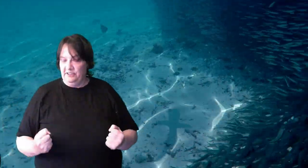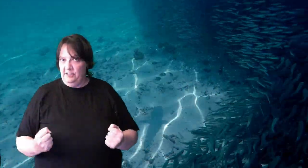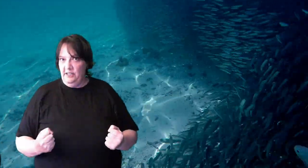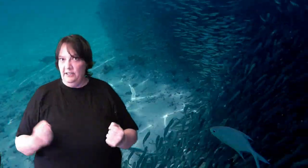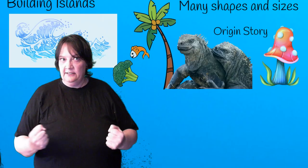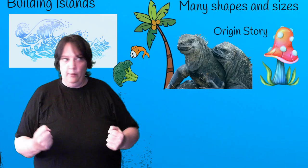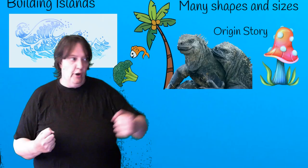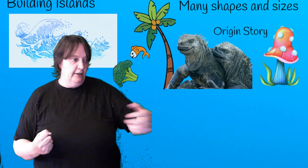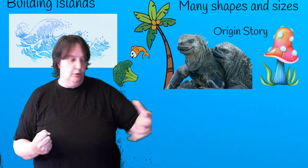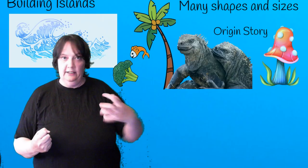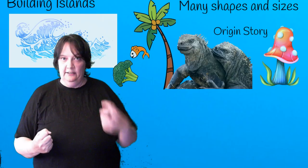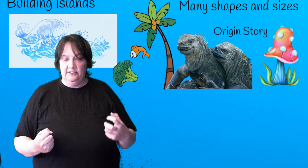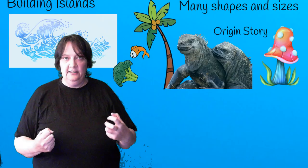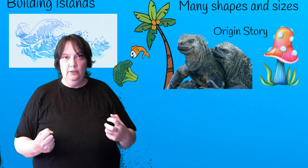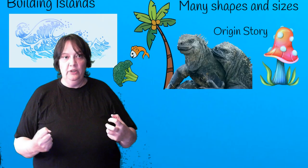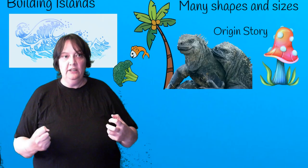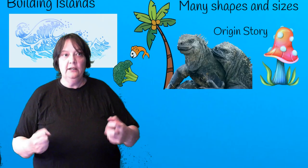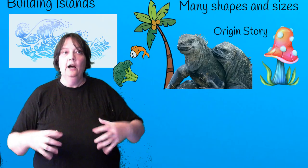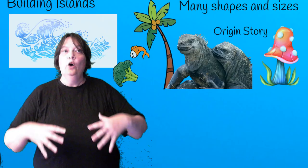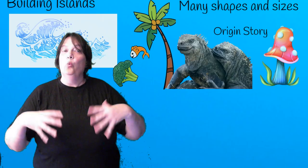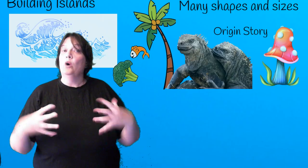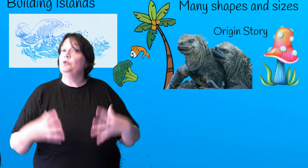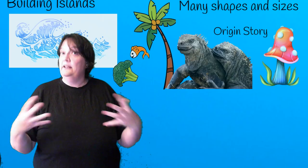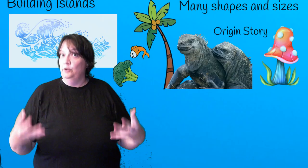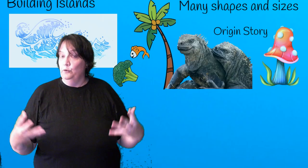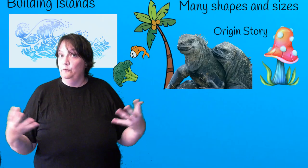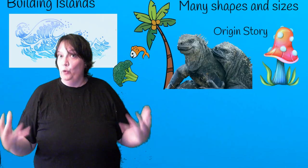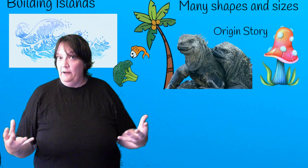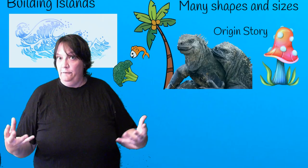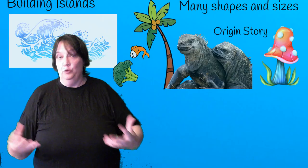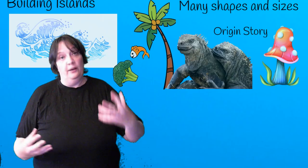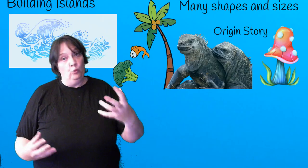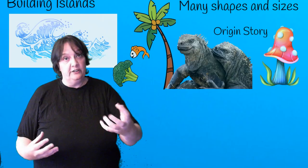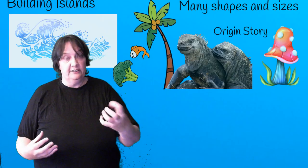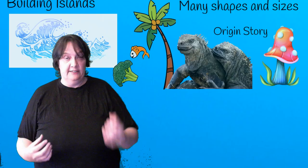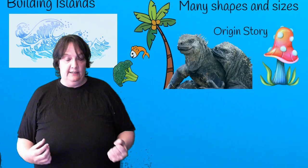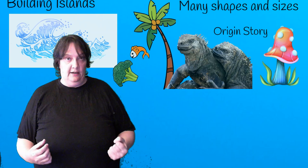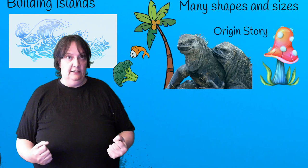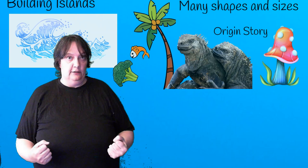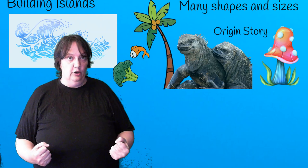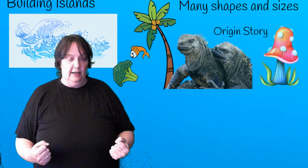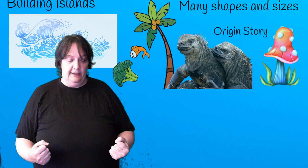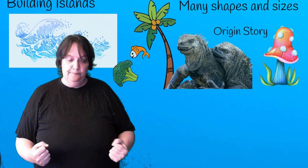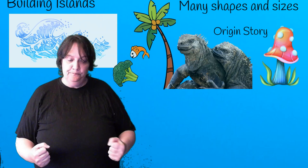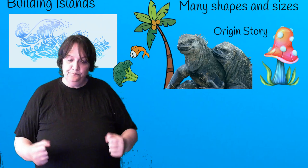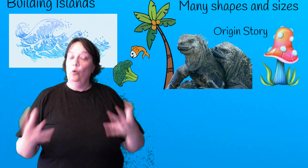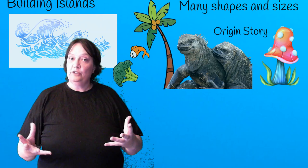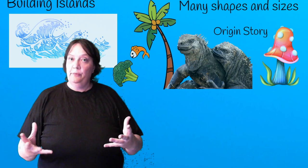sea in some way? Do they eat seaweed? What do they do for their food and what does that diet look like? Also